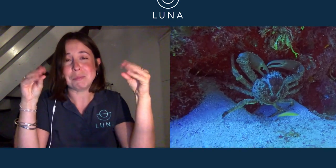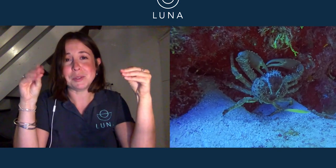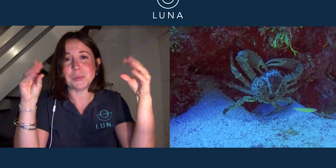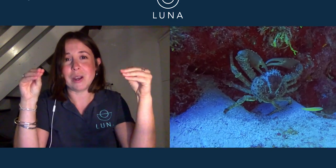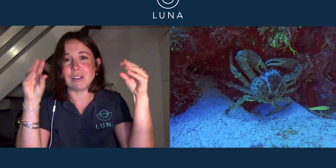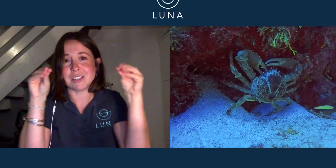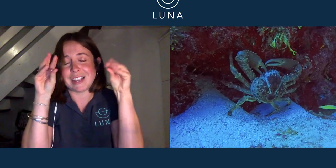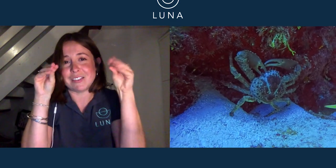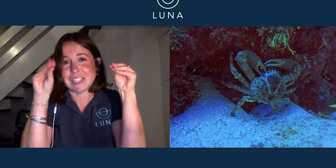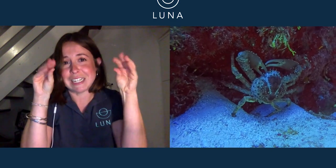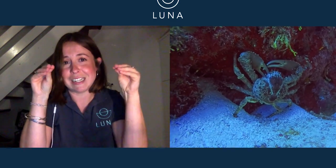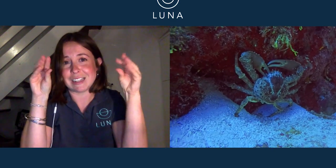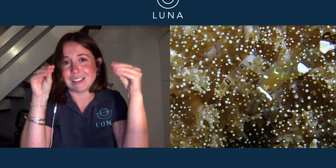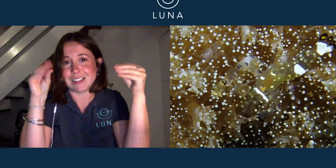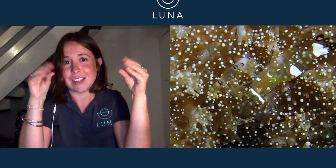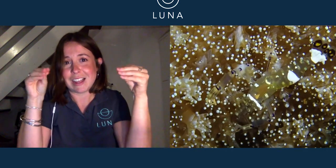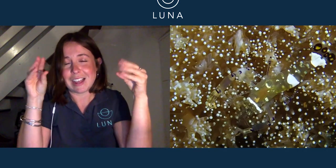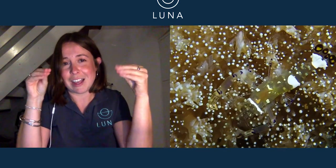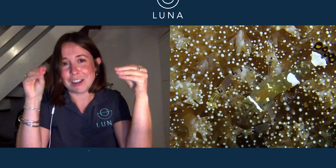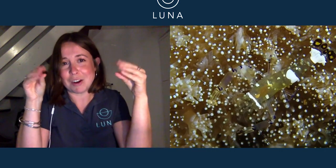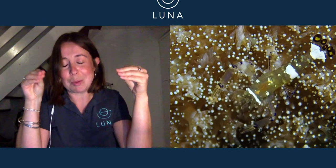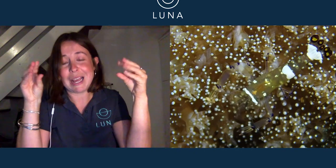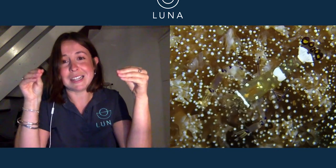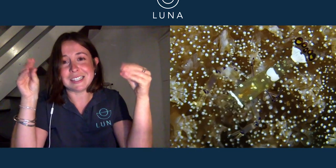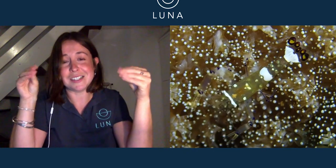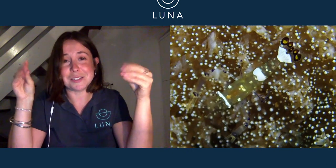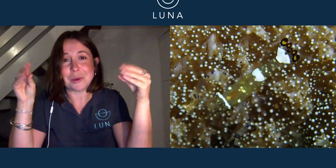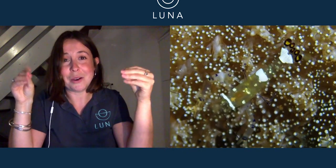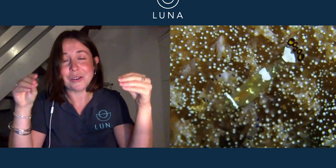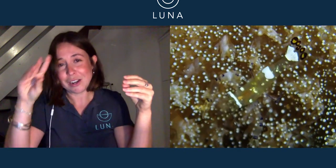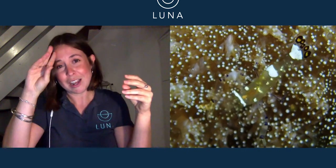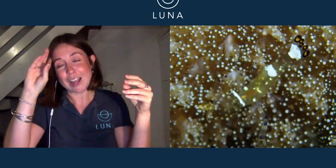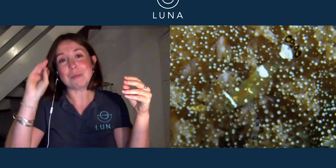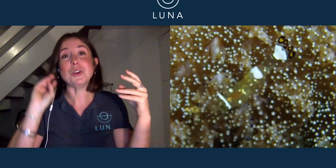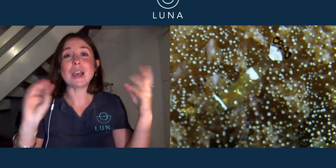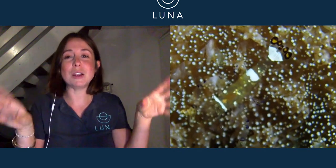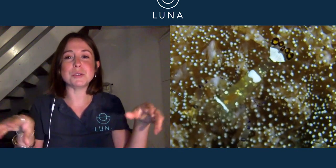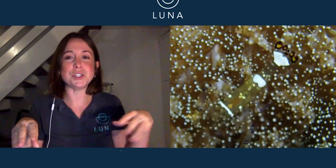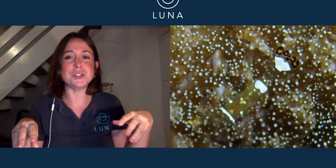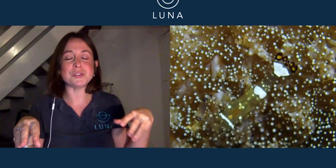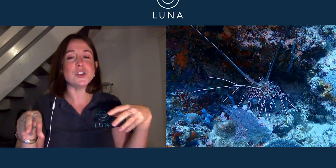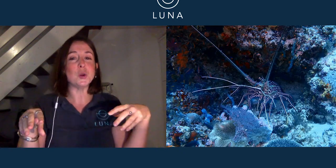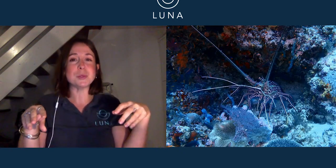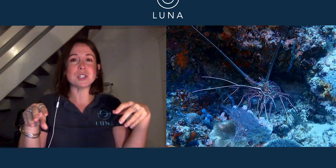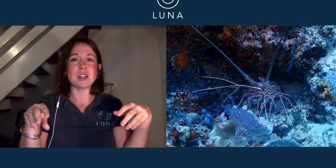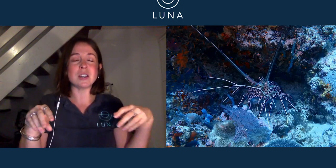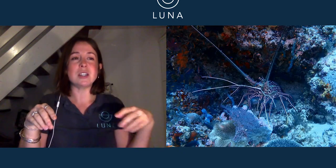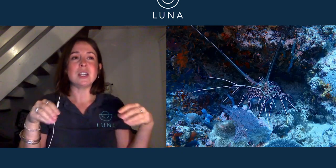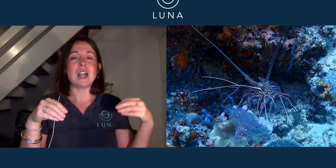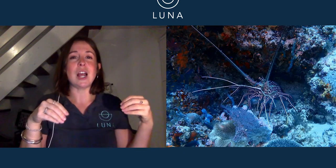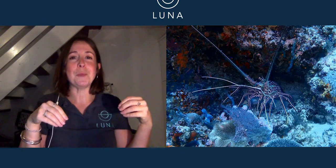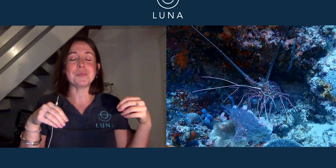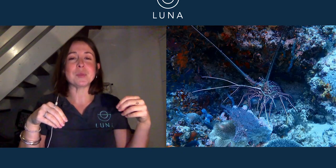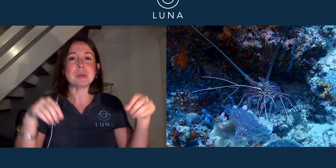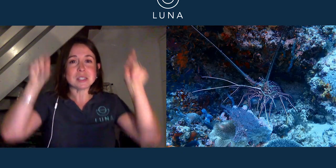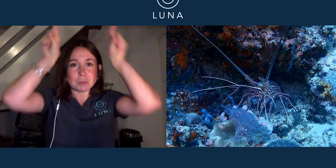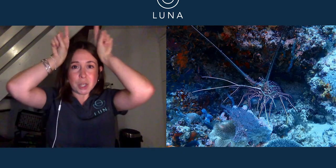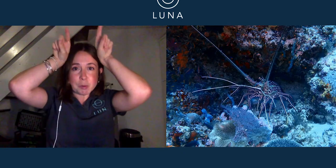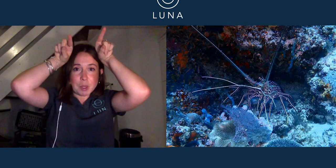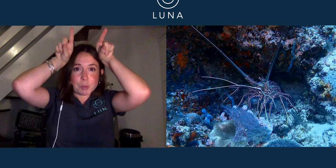as well because they have teeny little grabby handies as well. Um, you can also use it for lobster. Um, but sometimes people